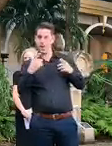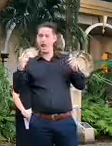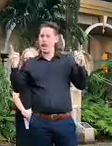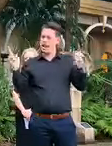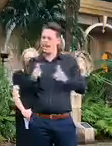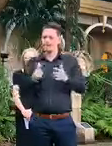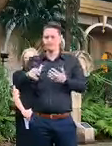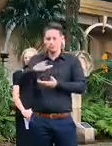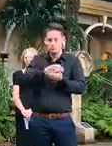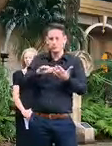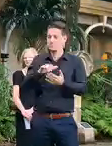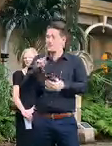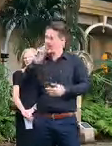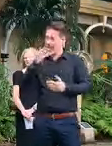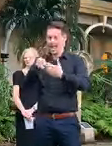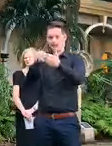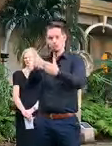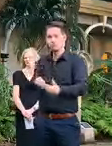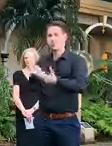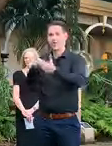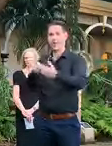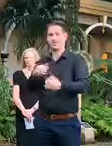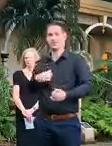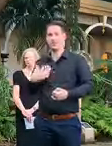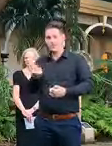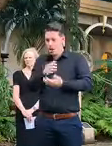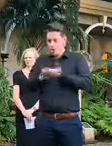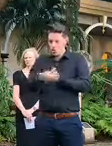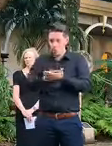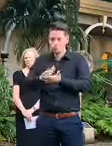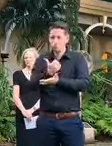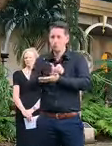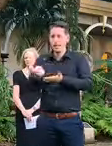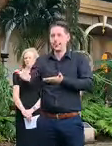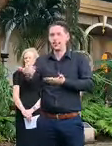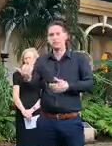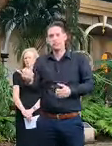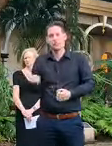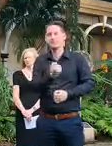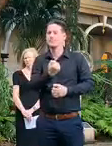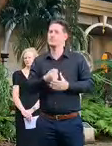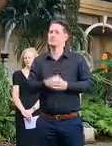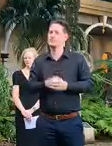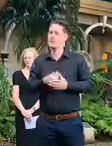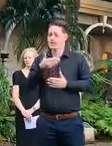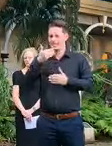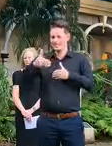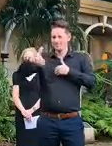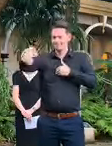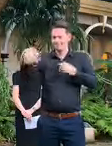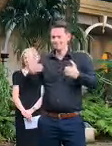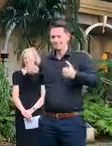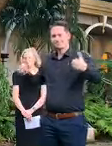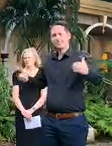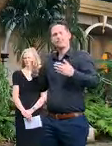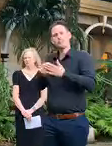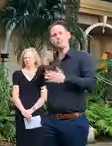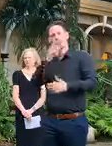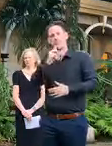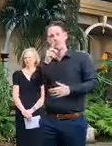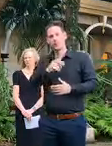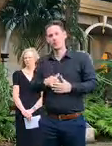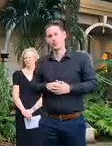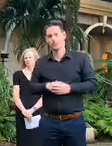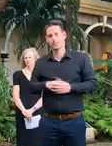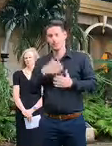we can't shake hands we have to wash our hands regularly and we have to keep our distance from people and that